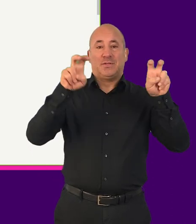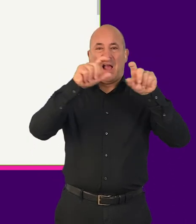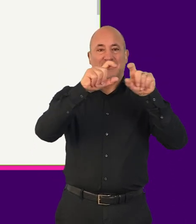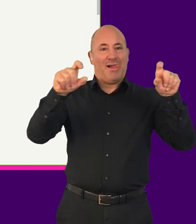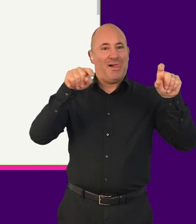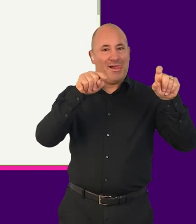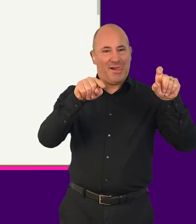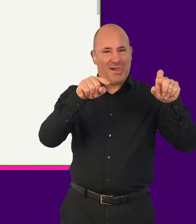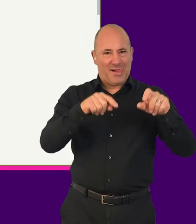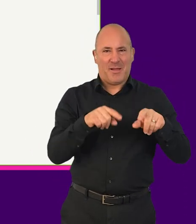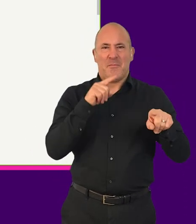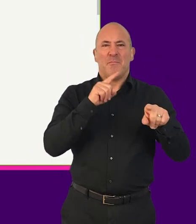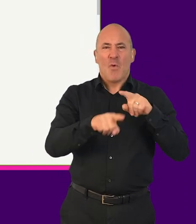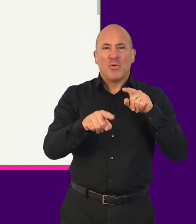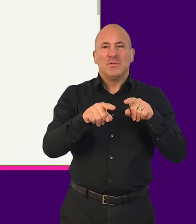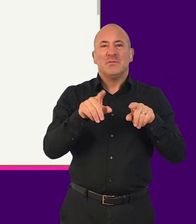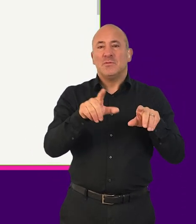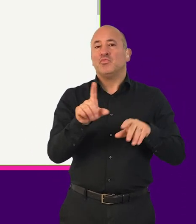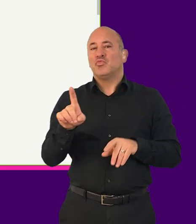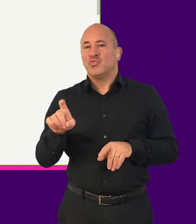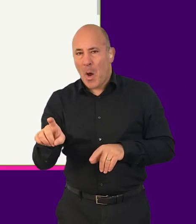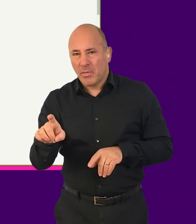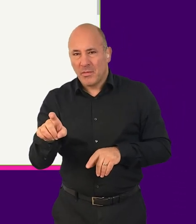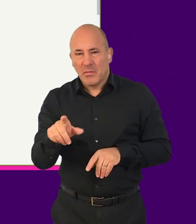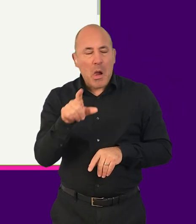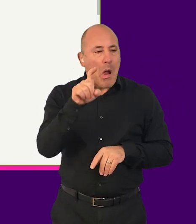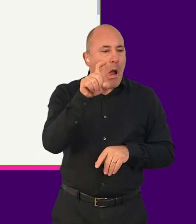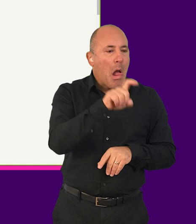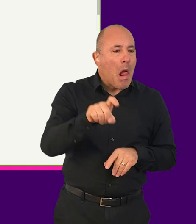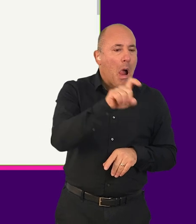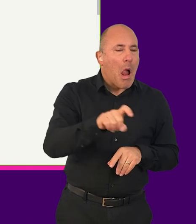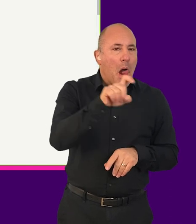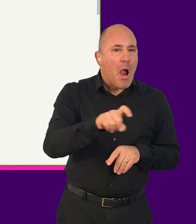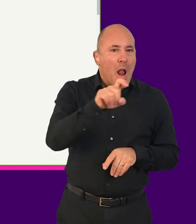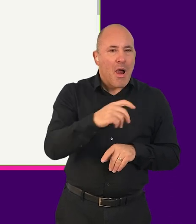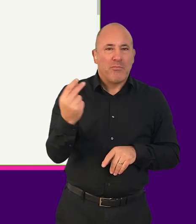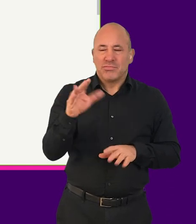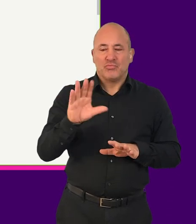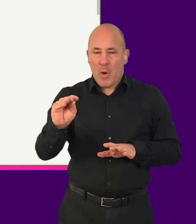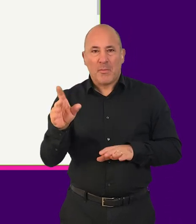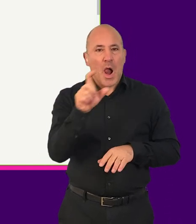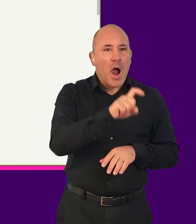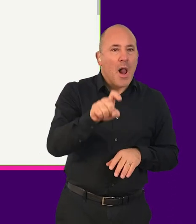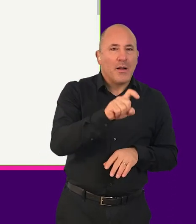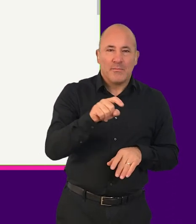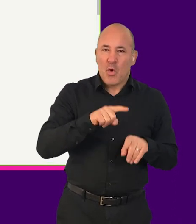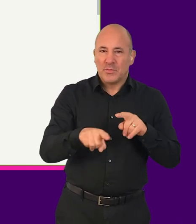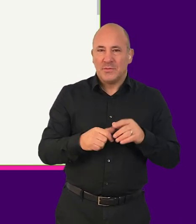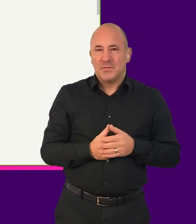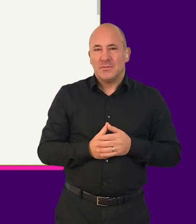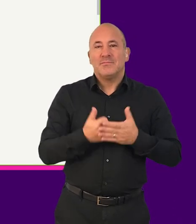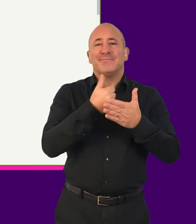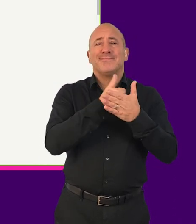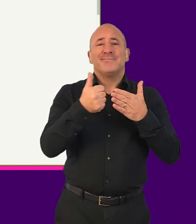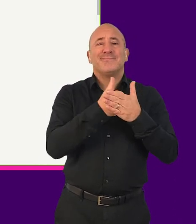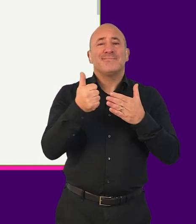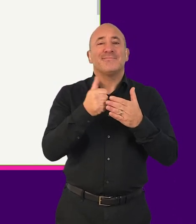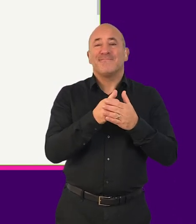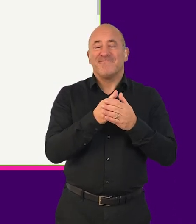It's common for people to stop the screen reader, then explore the content for themselves. A common strategy is to scan a